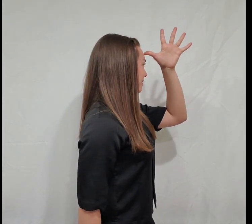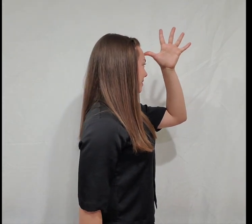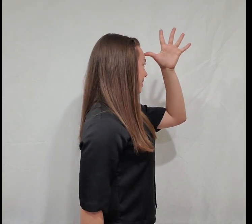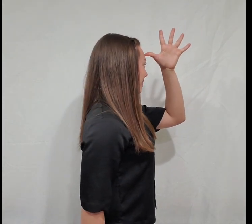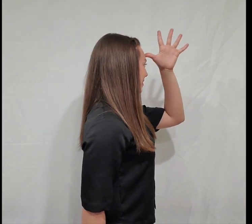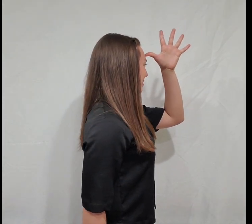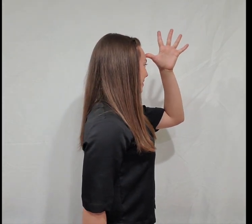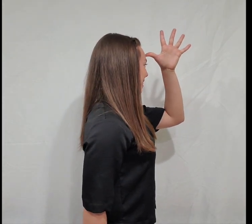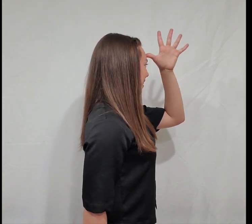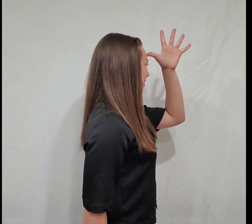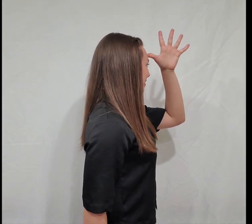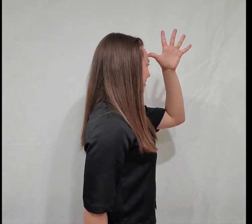dad.